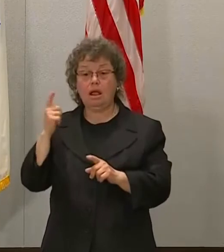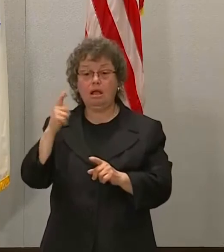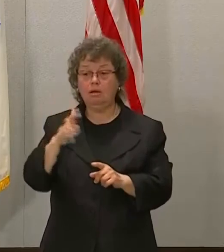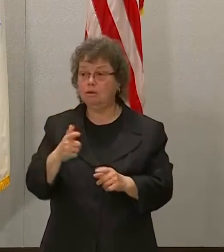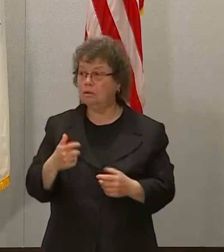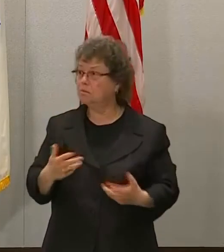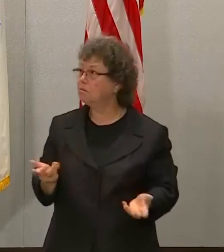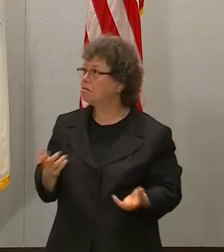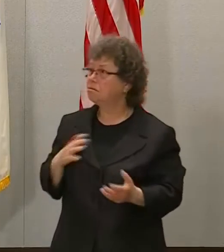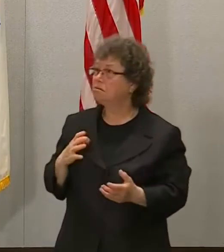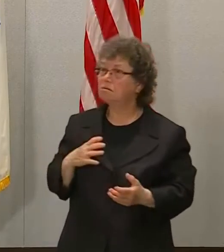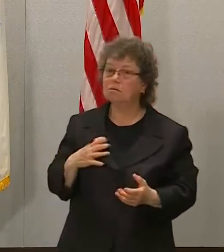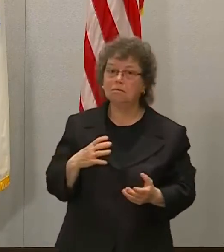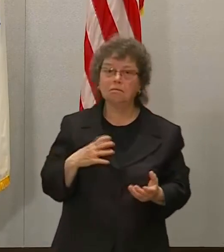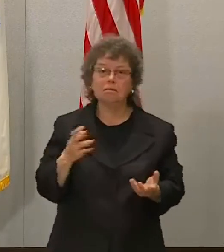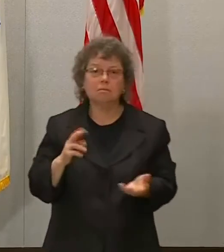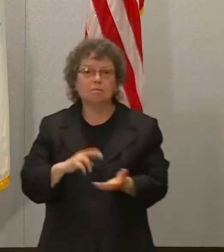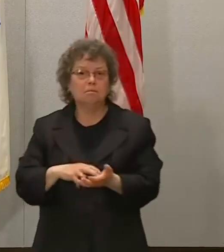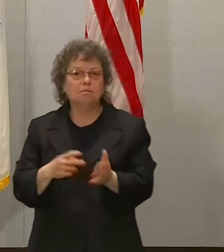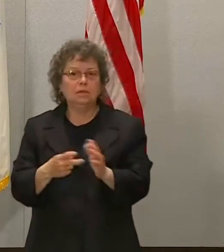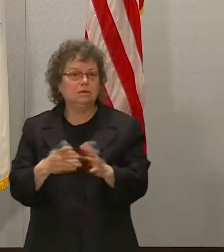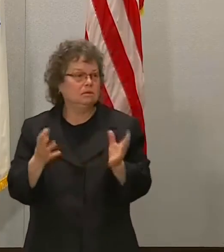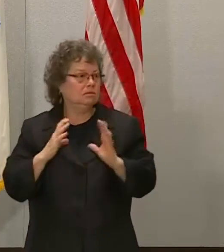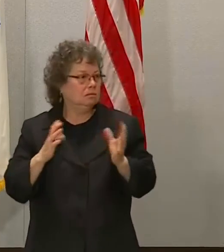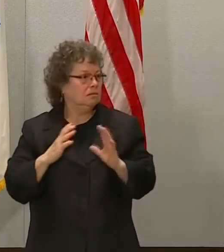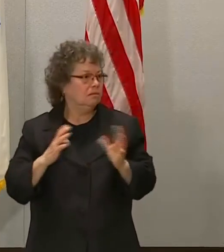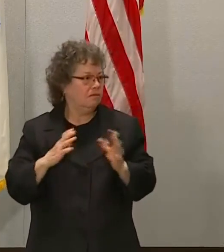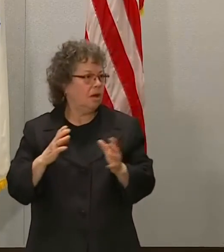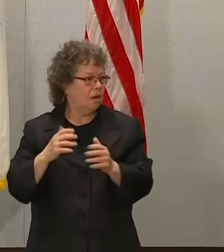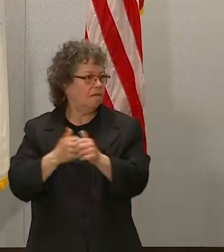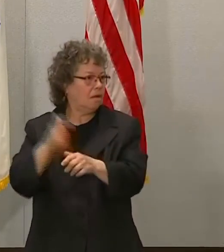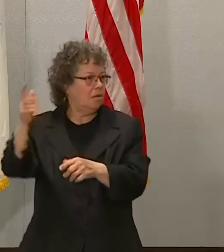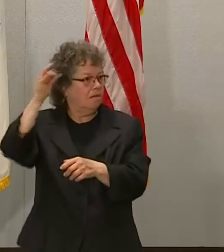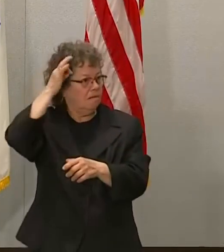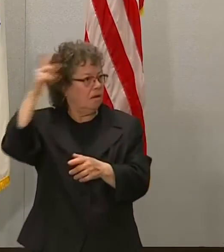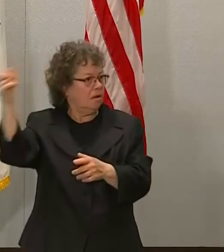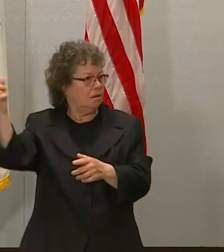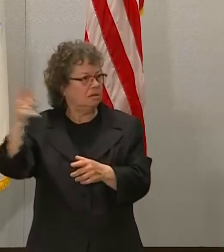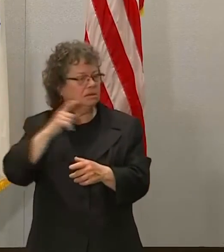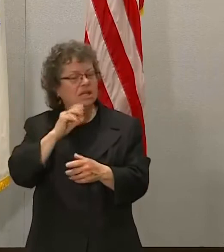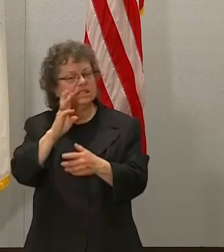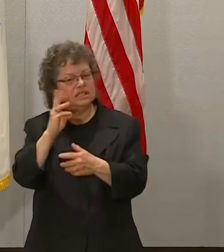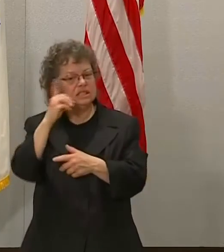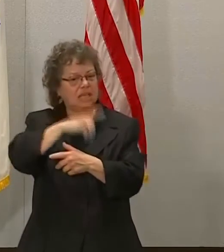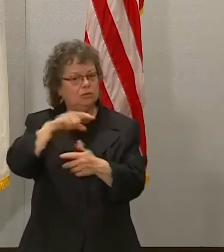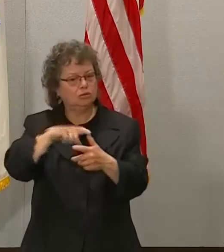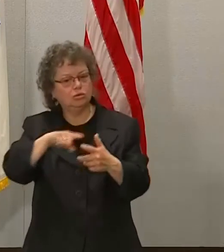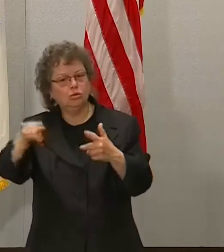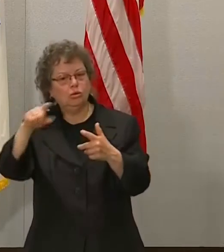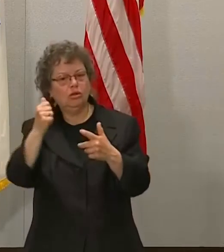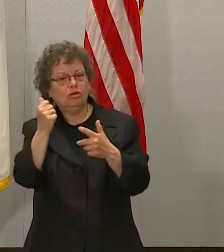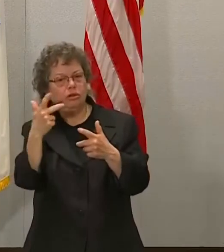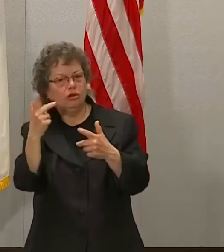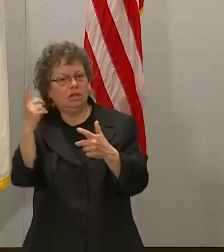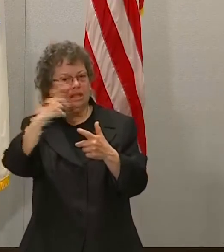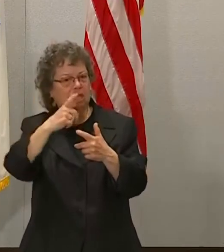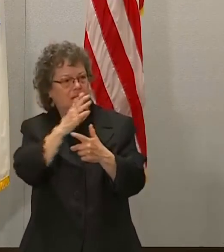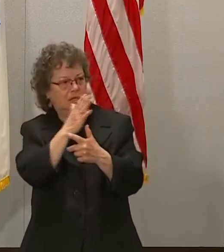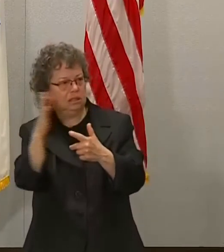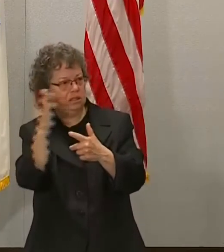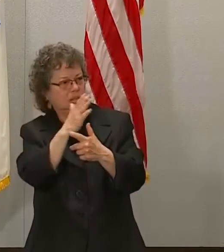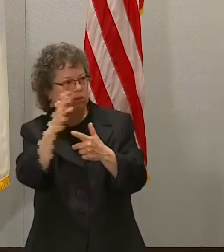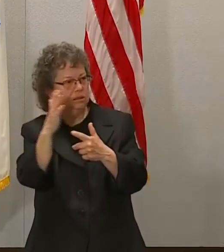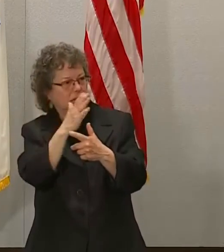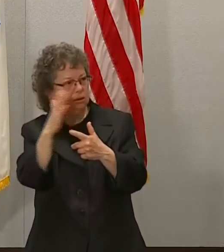you're pretty much outside the window of what the feds believe you should be considering. But if you're somebody who's sort of inside the